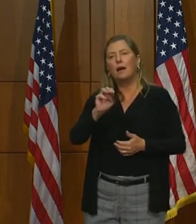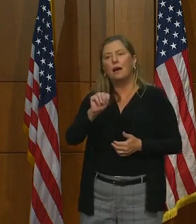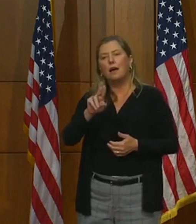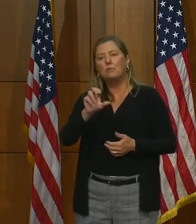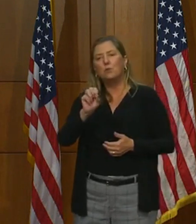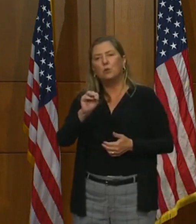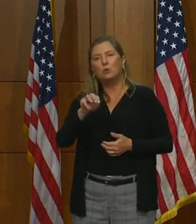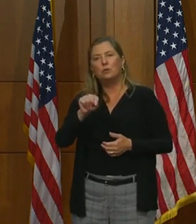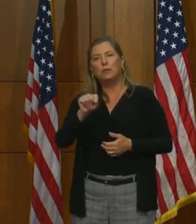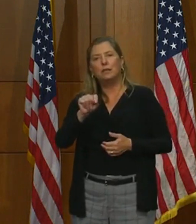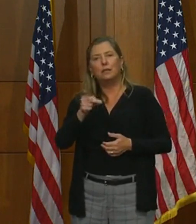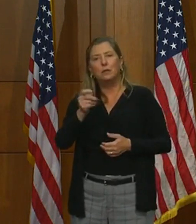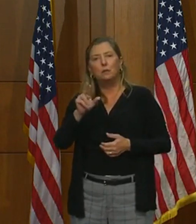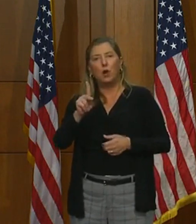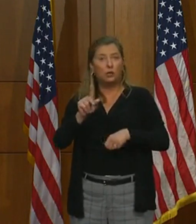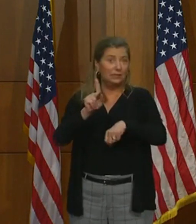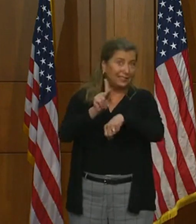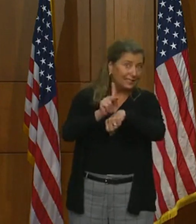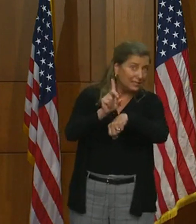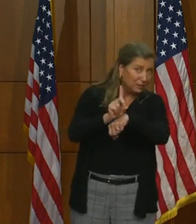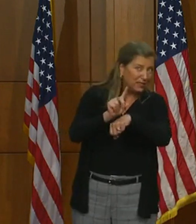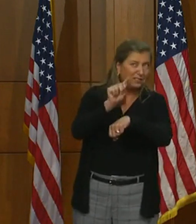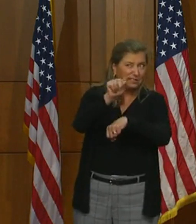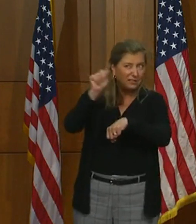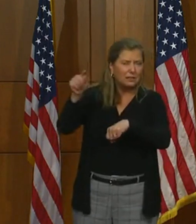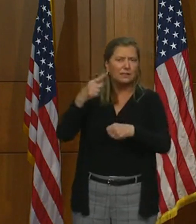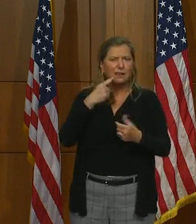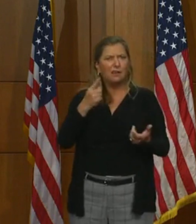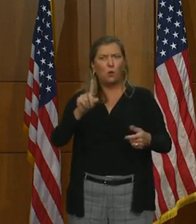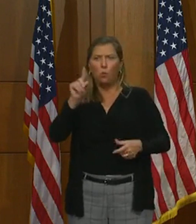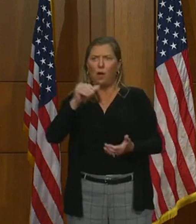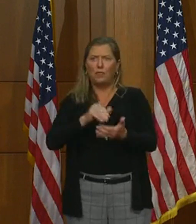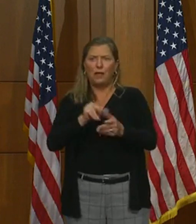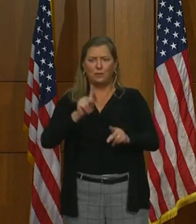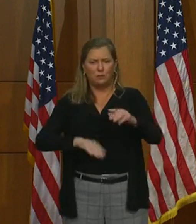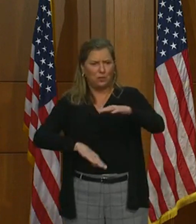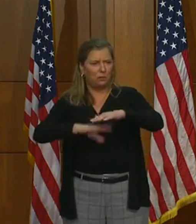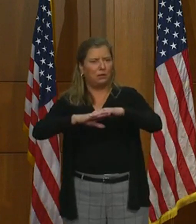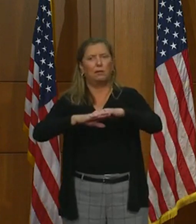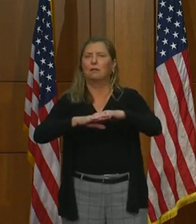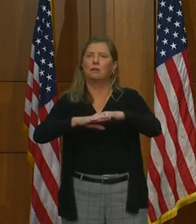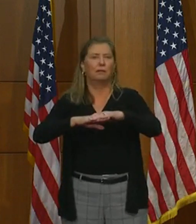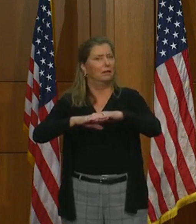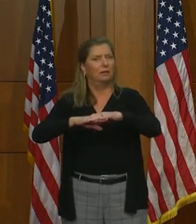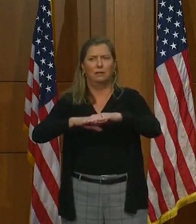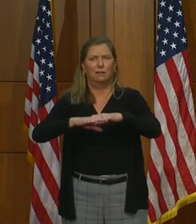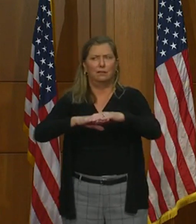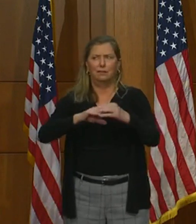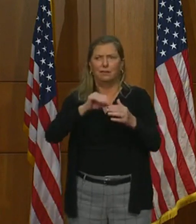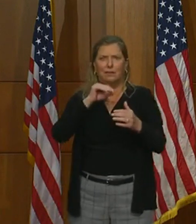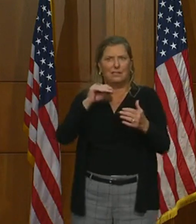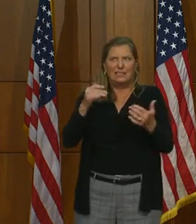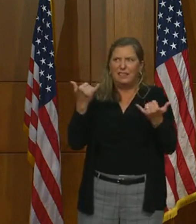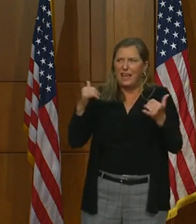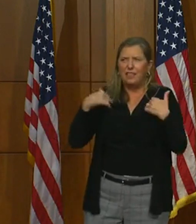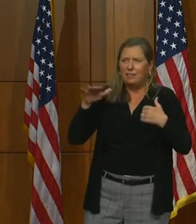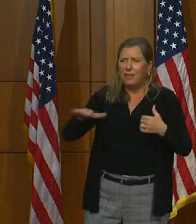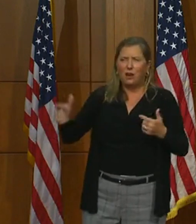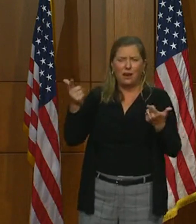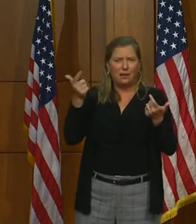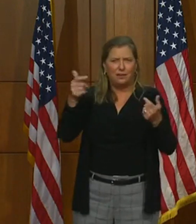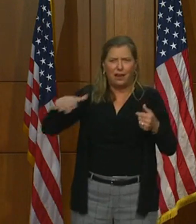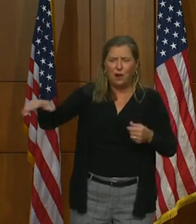Who are basically saying that the 1,000 cap on guests doesn't reflect the large volume of space that they have.